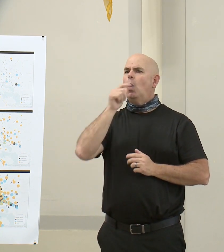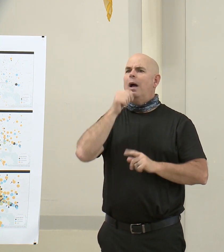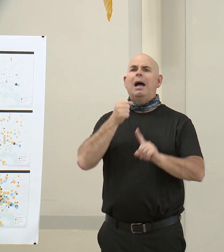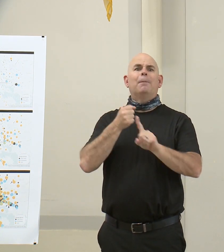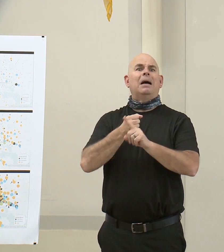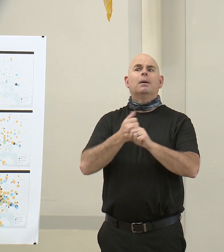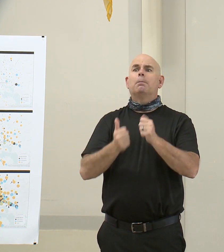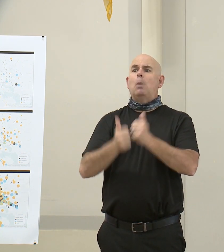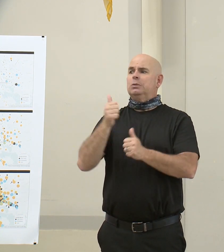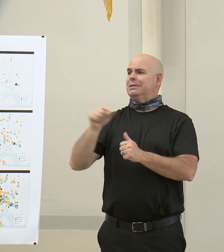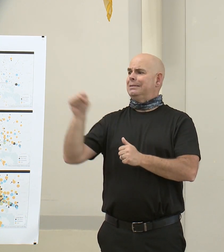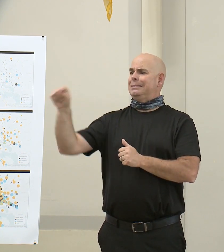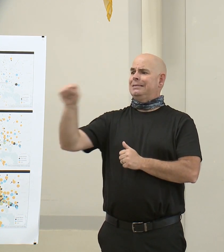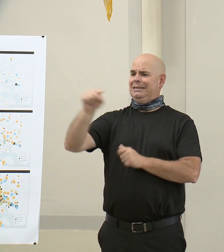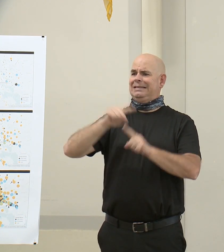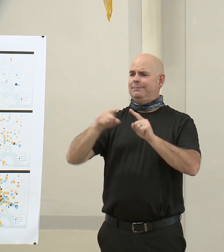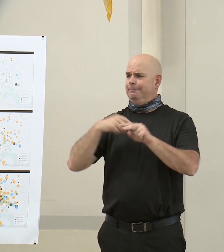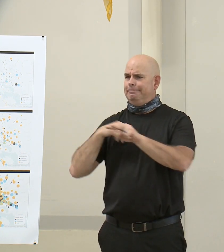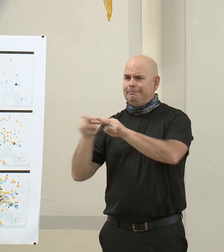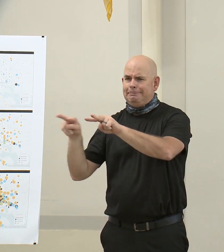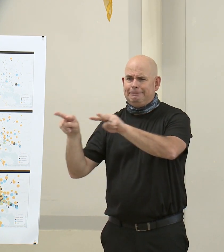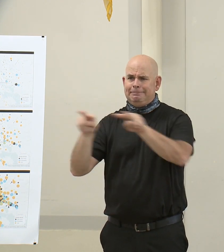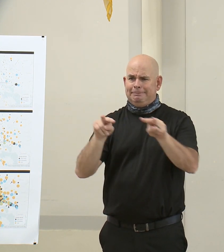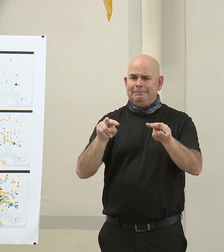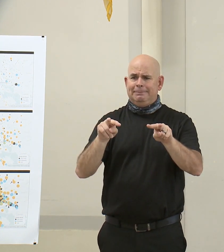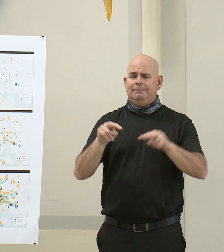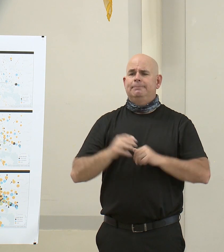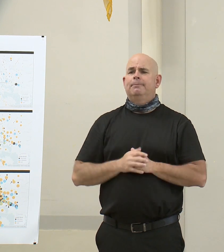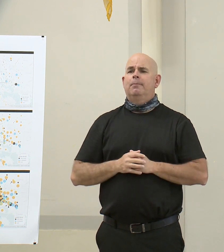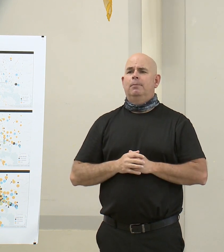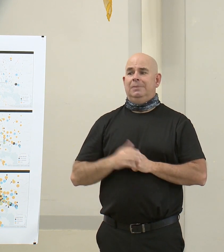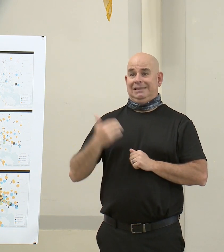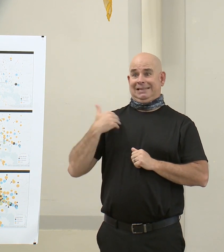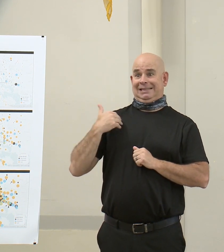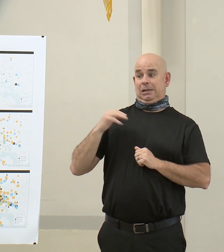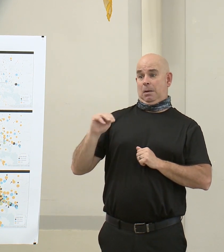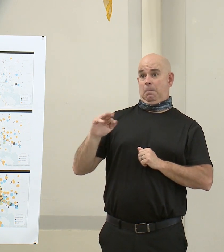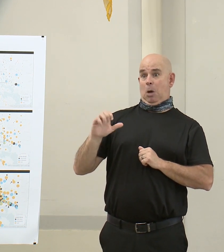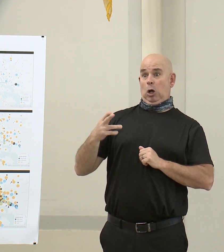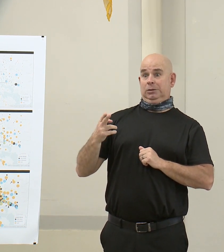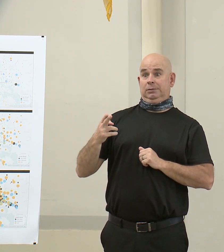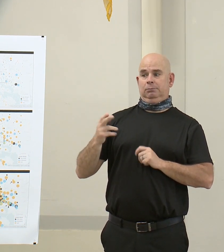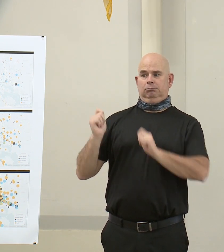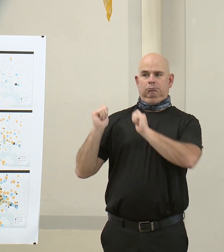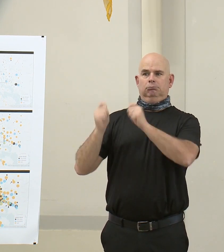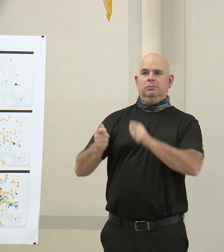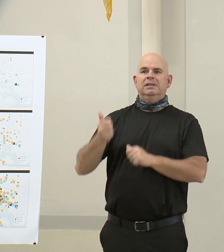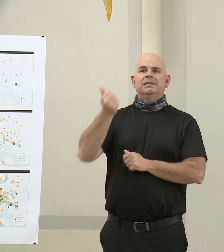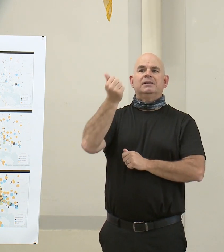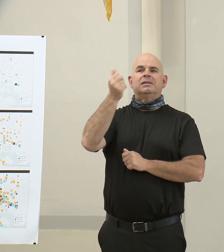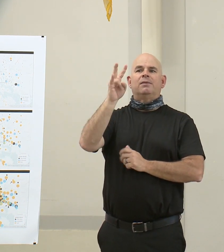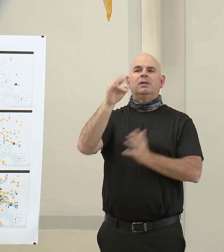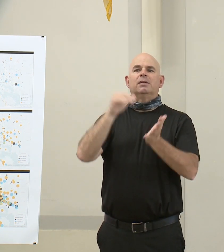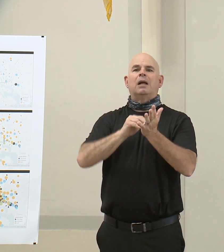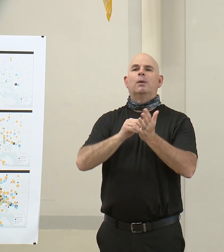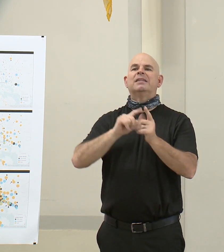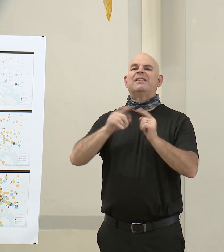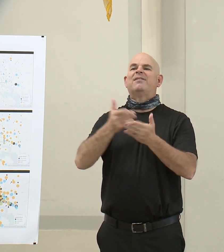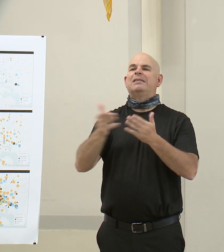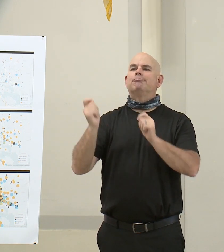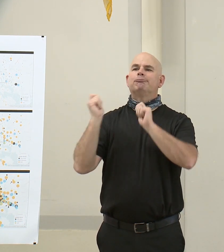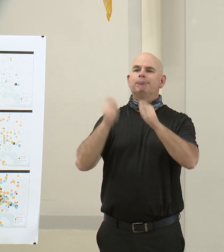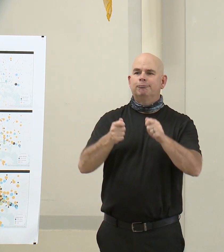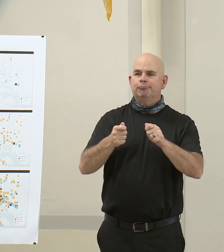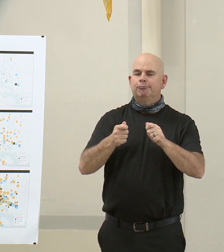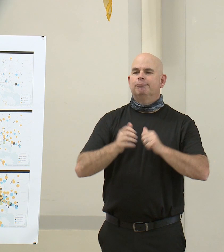Since the beginning of March, Amazon has donated more than 17,000 items to organizations like the Be Gaddy Family Center,